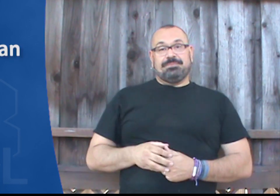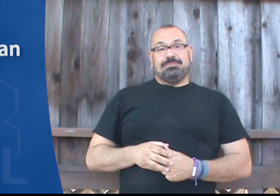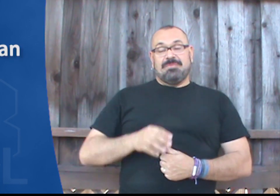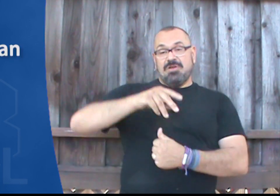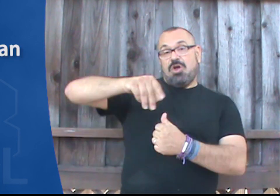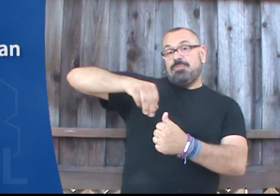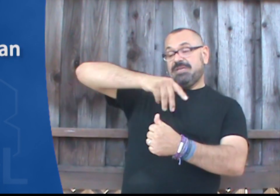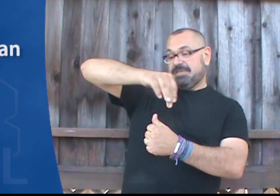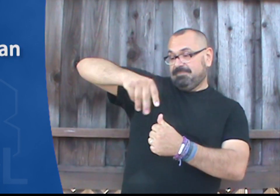Armenian.